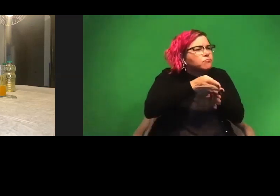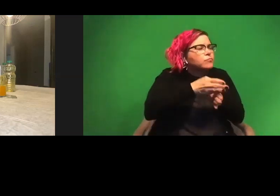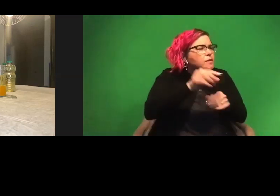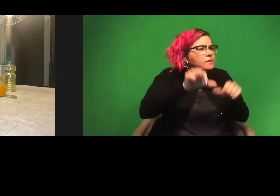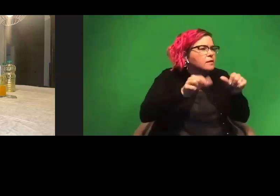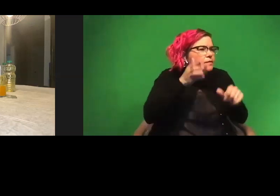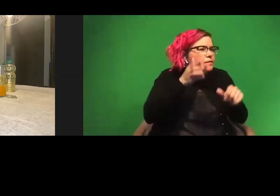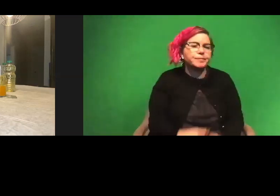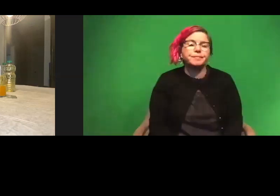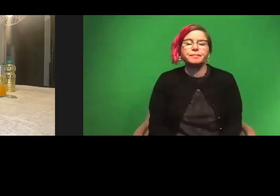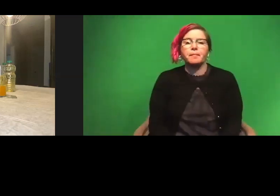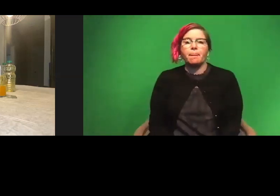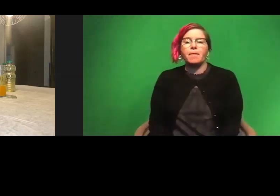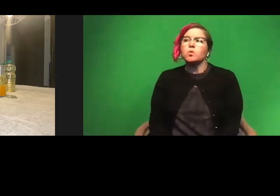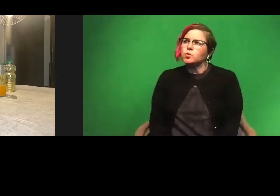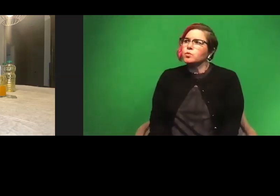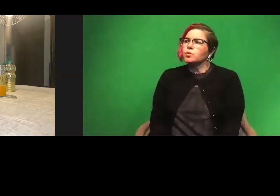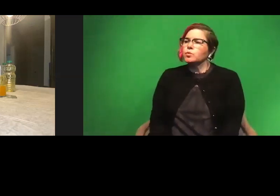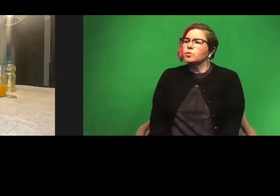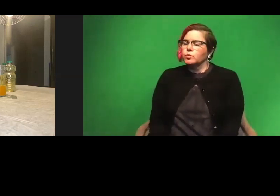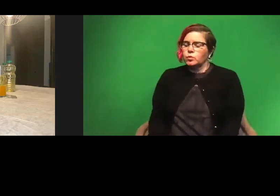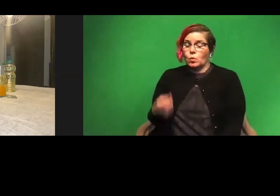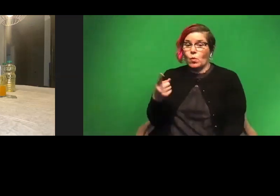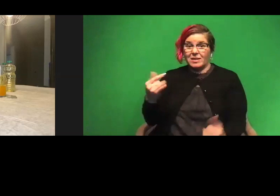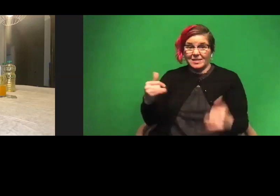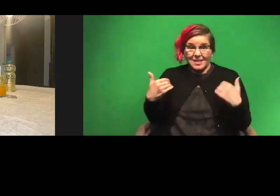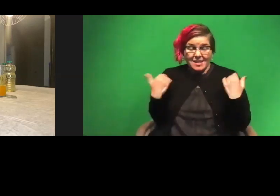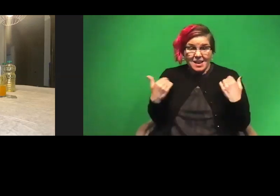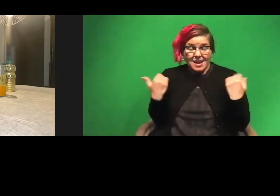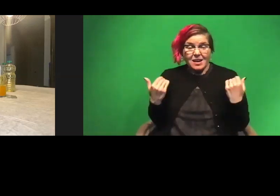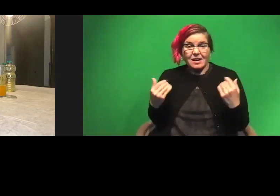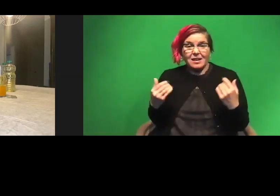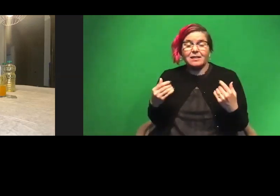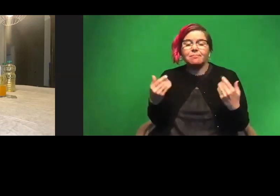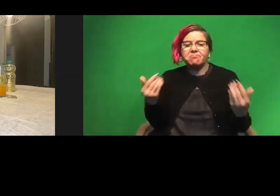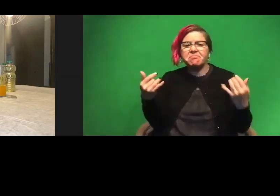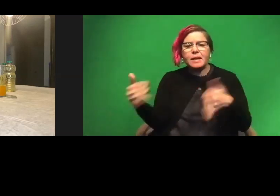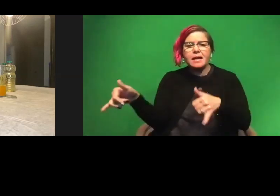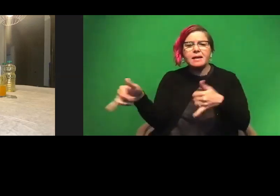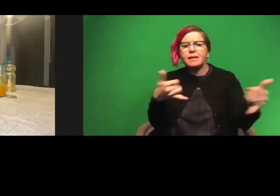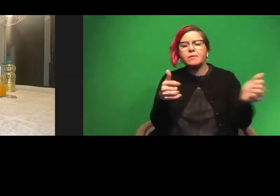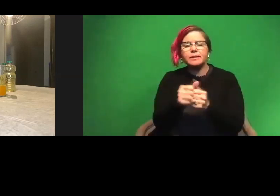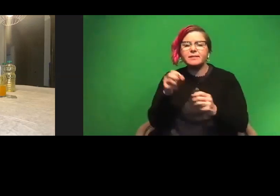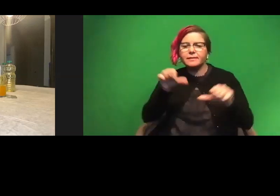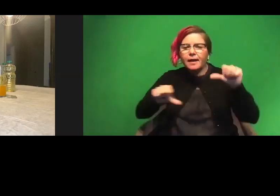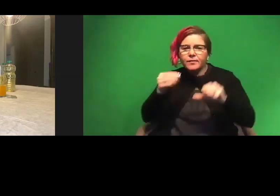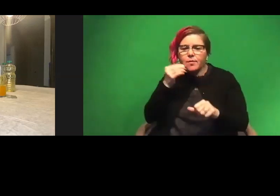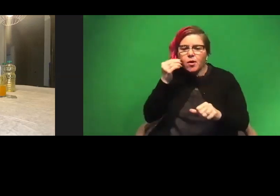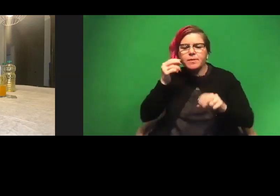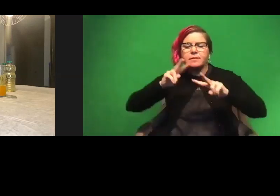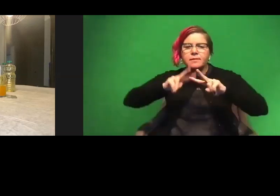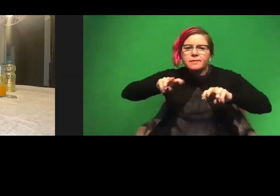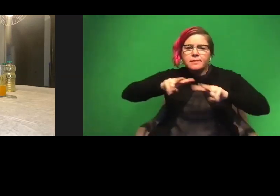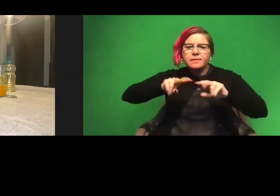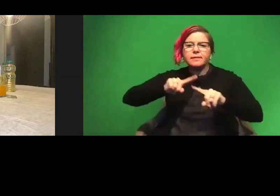Oh, um, I would say while you're still young, keep playing with science from home. Keep looking at things that you like